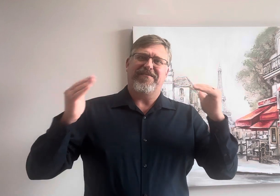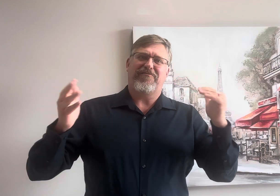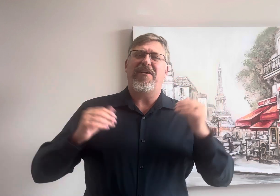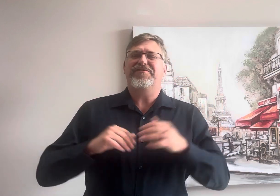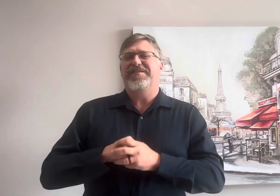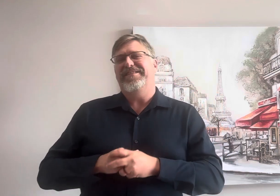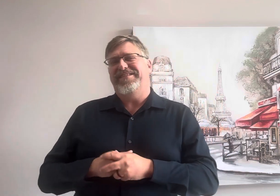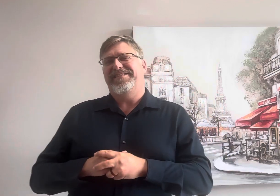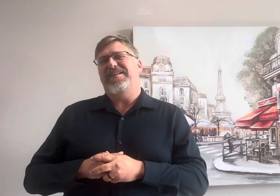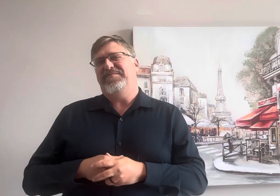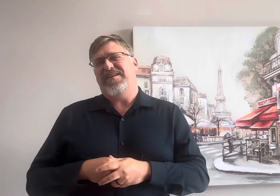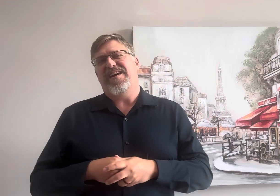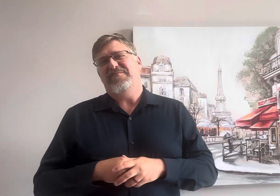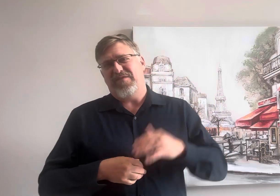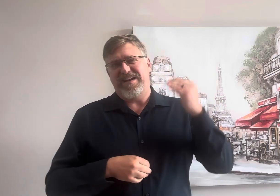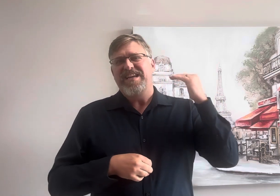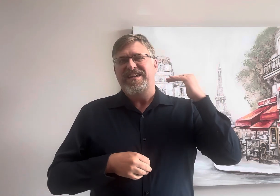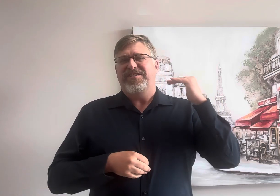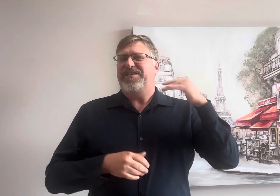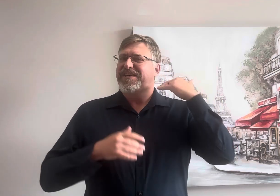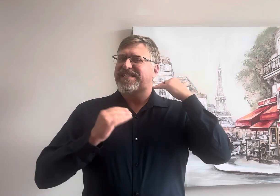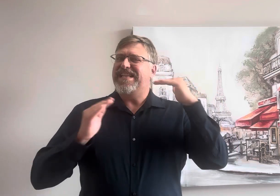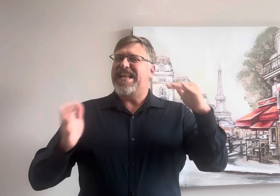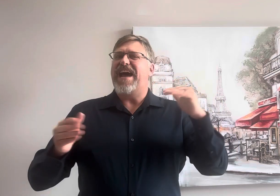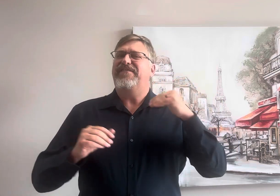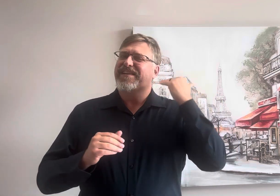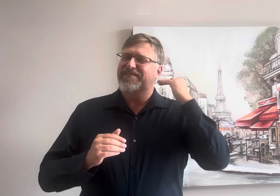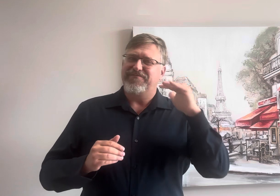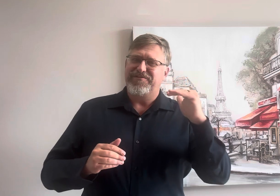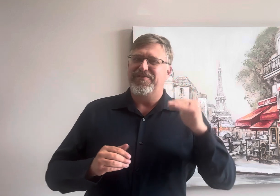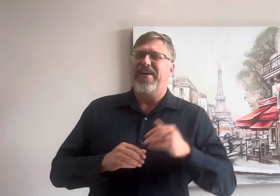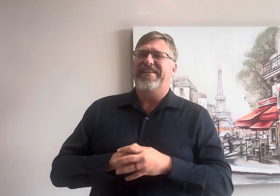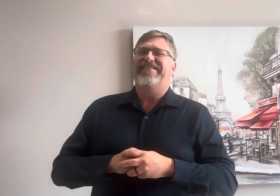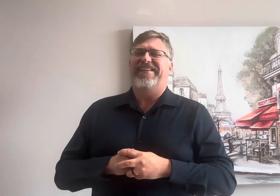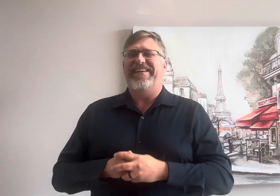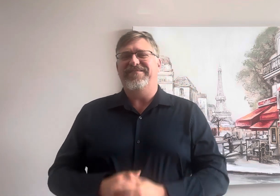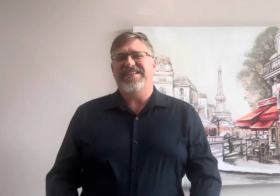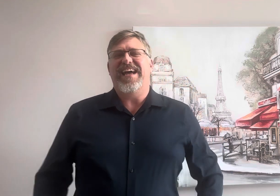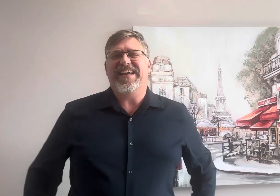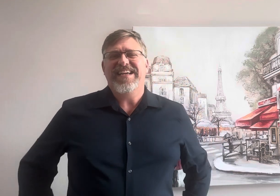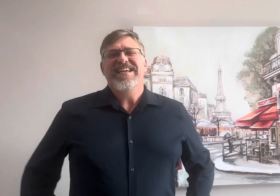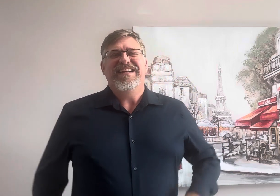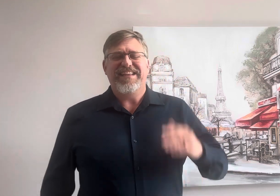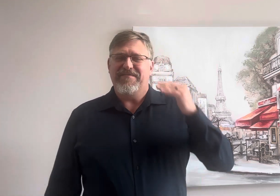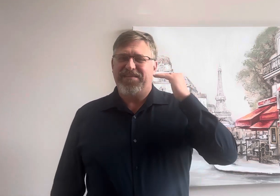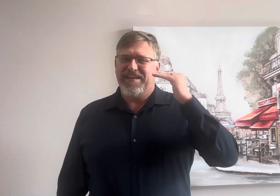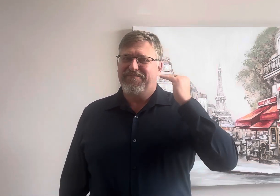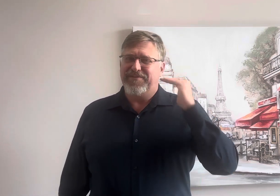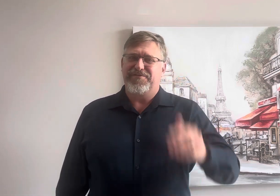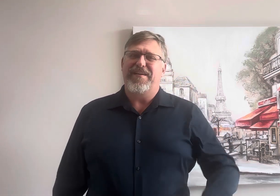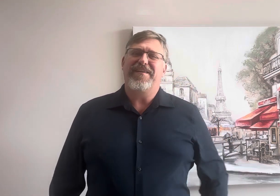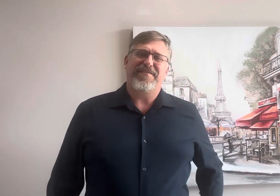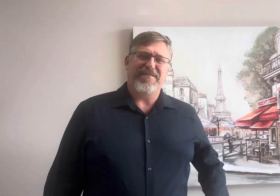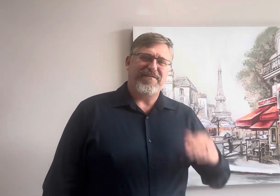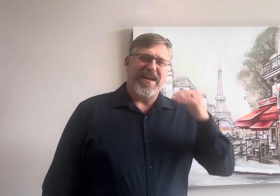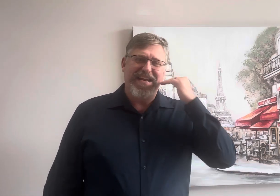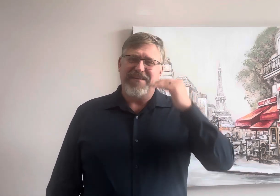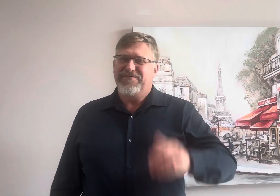crushing at the same time when she just left and it was done and it was like the the betrayal and the faking was